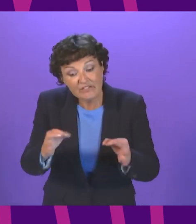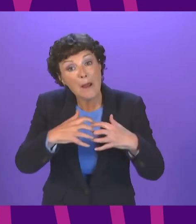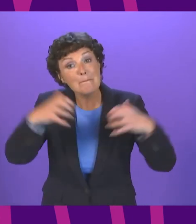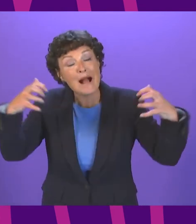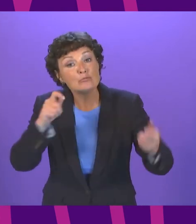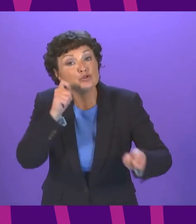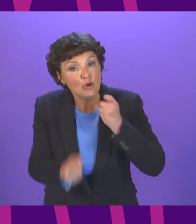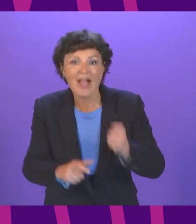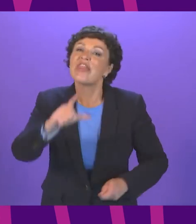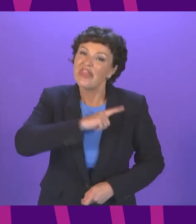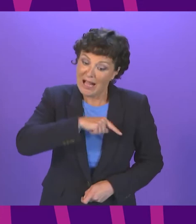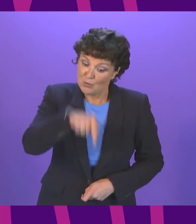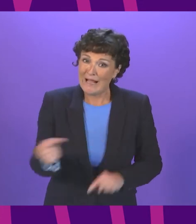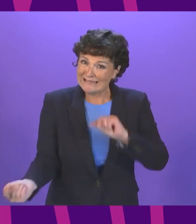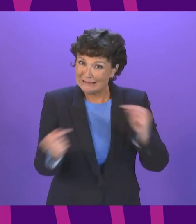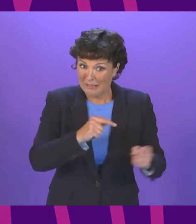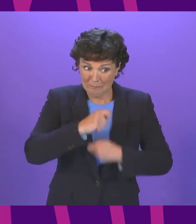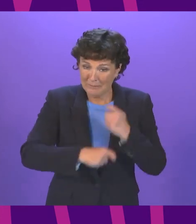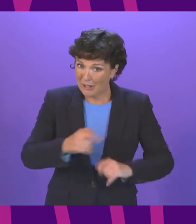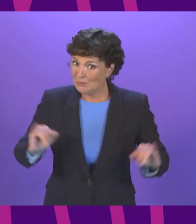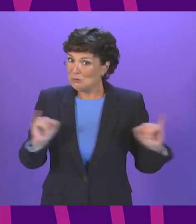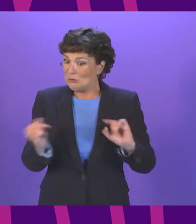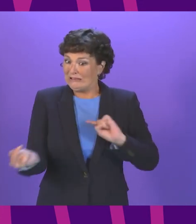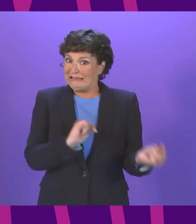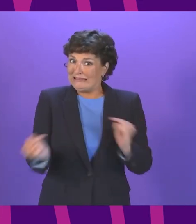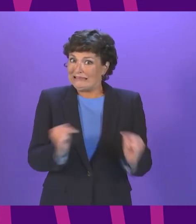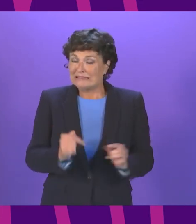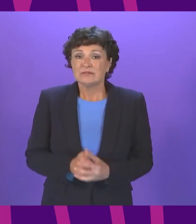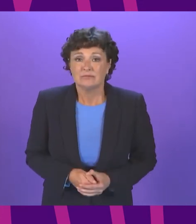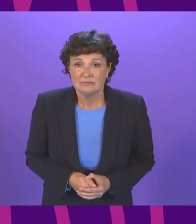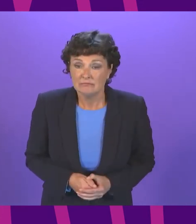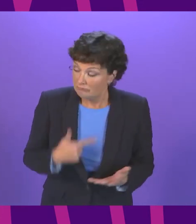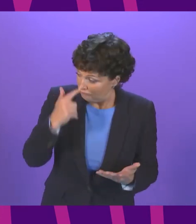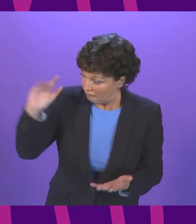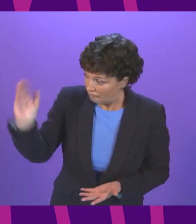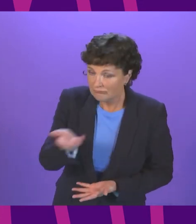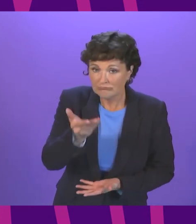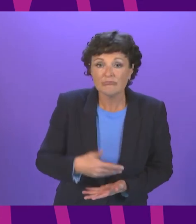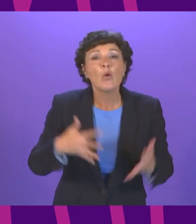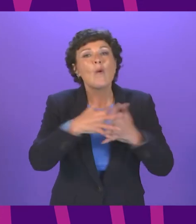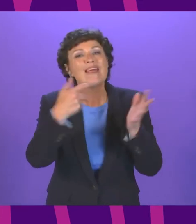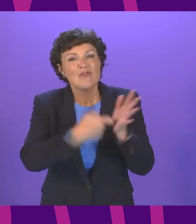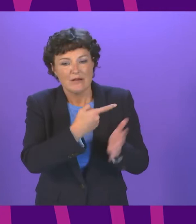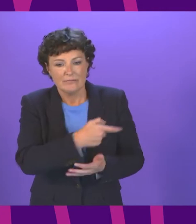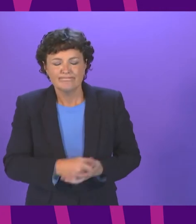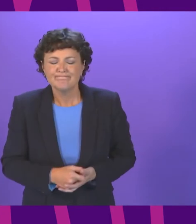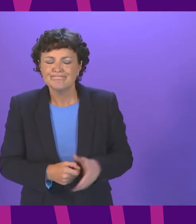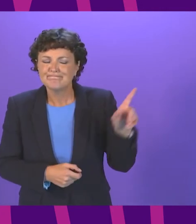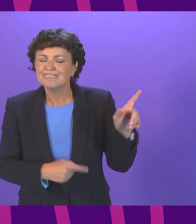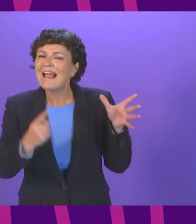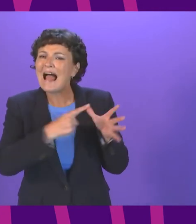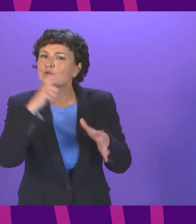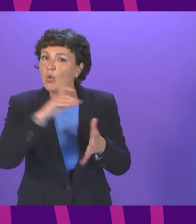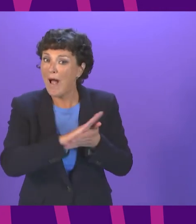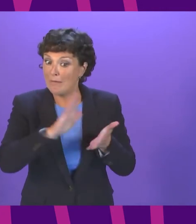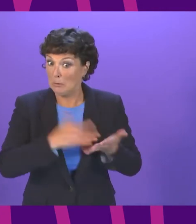debate has become so toxic could the member give way I will Willie Rennie Alex Cole-Hamilton will have seen that